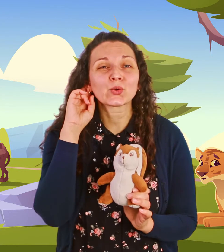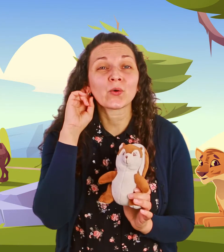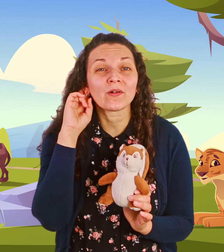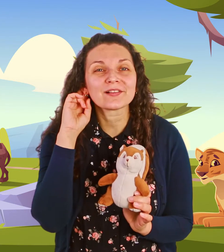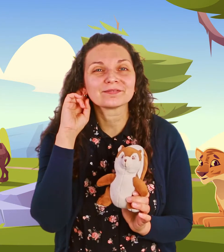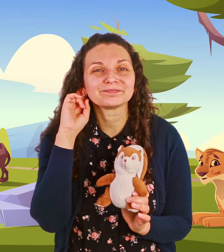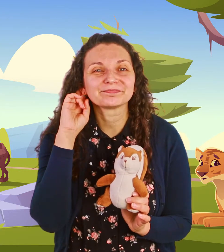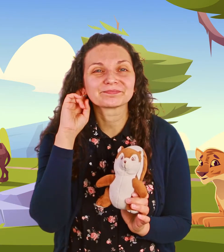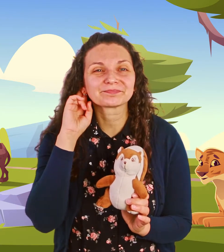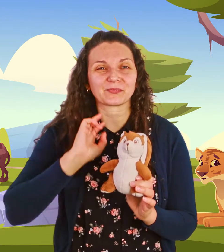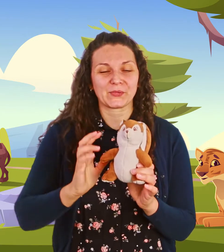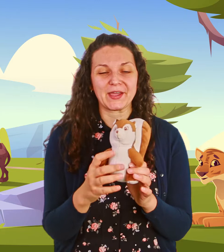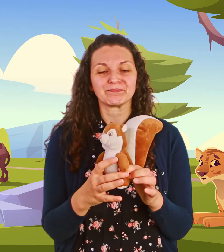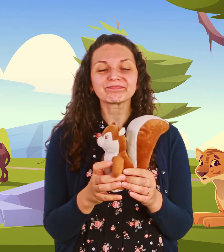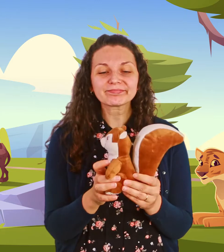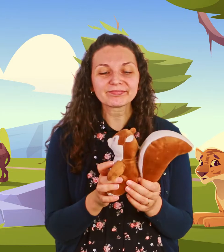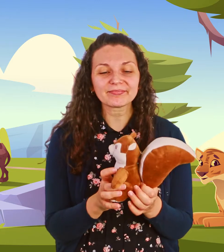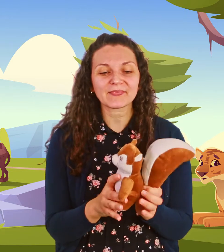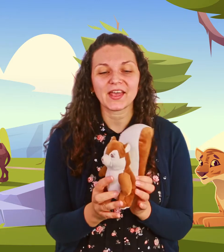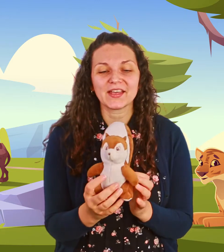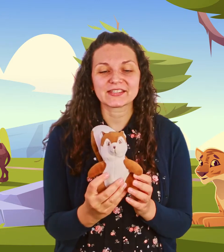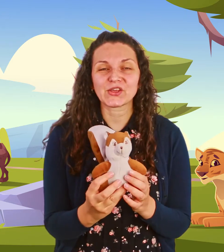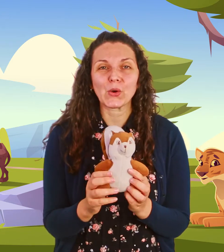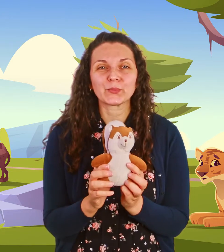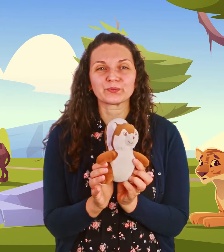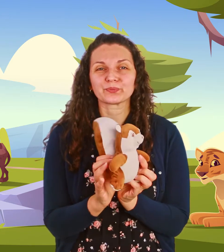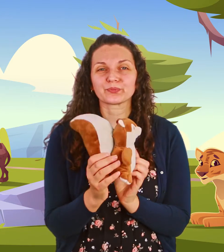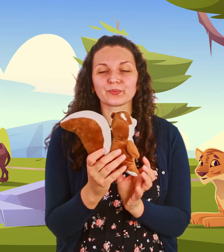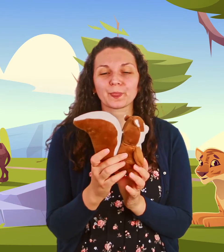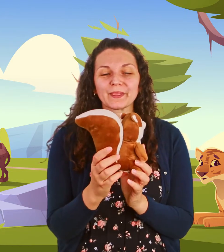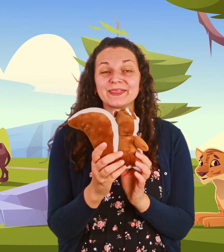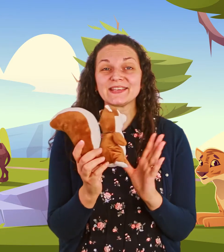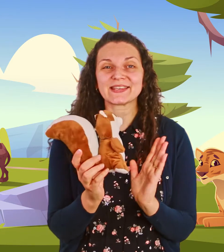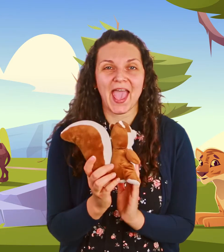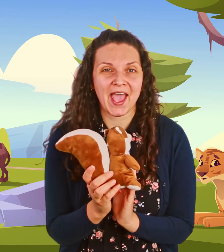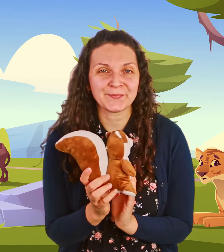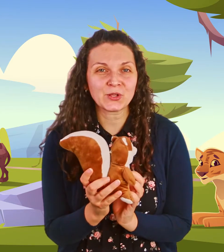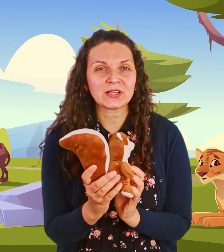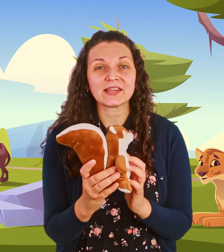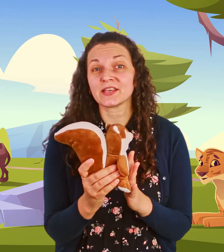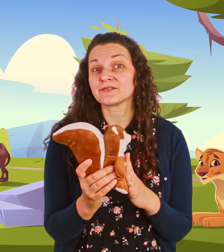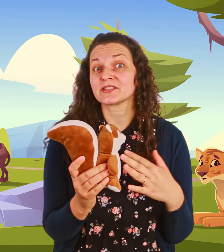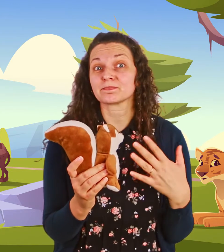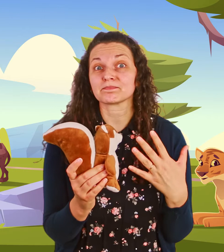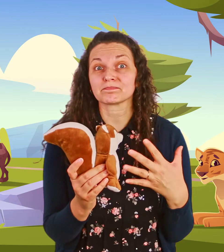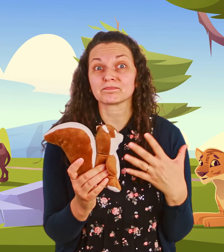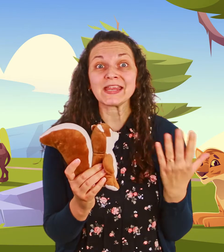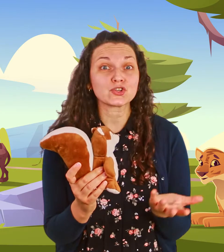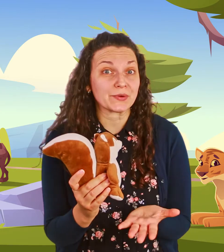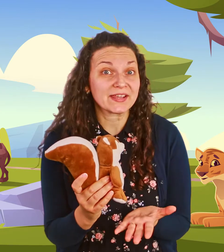okay so this animal lives in trees